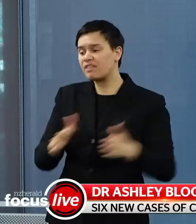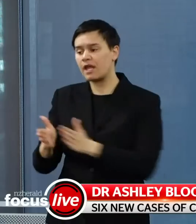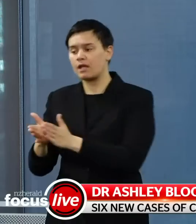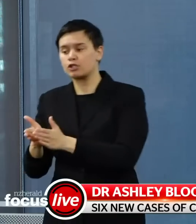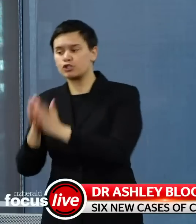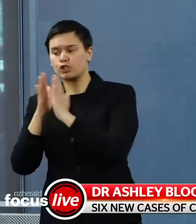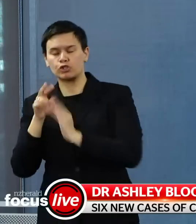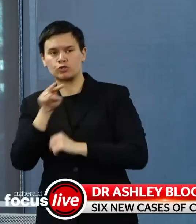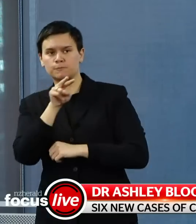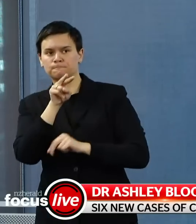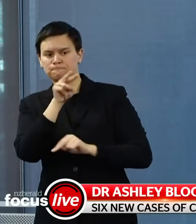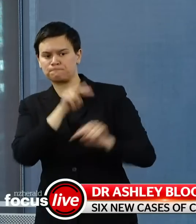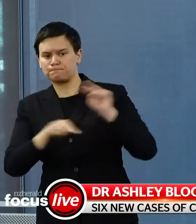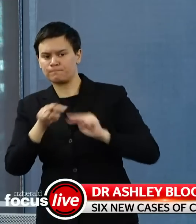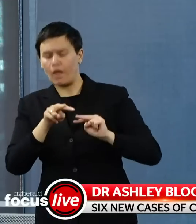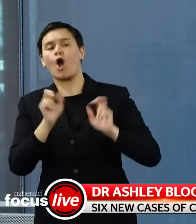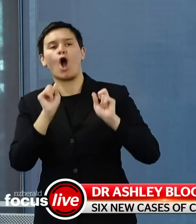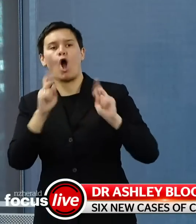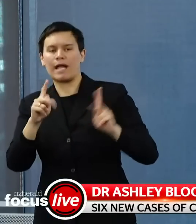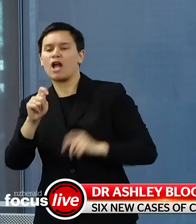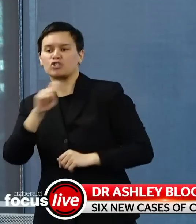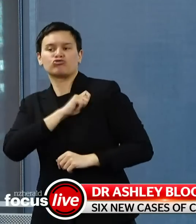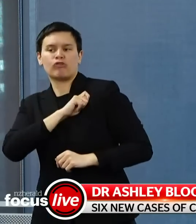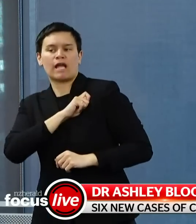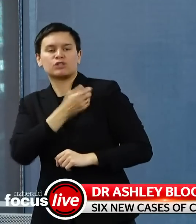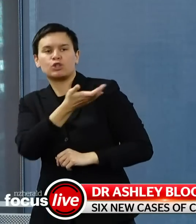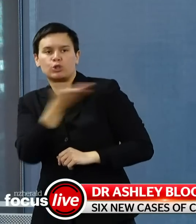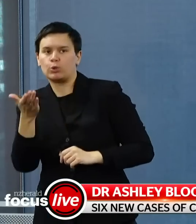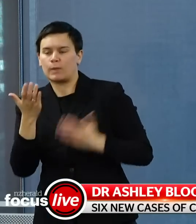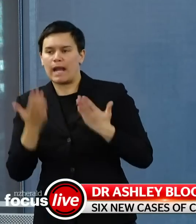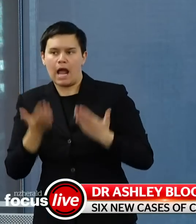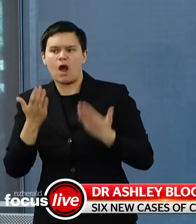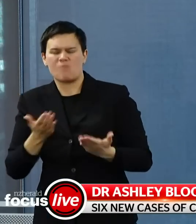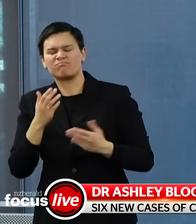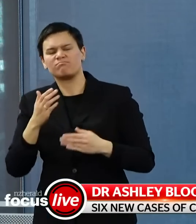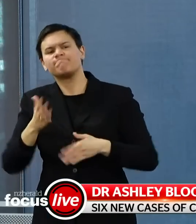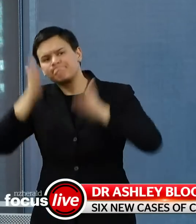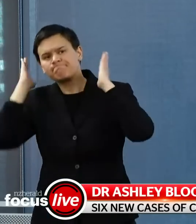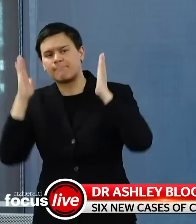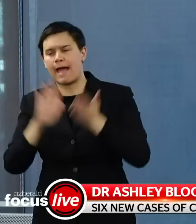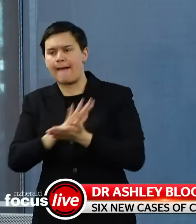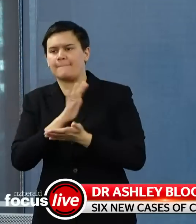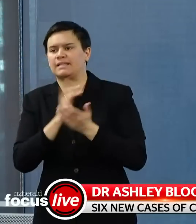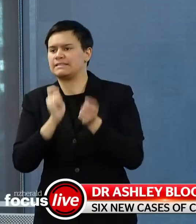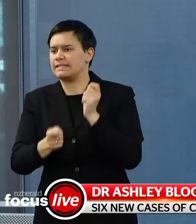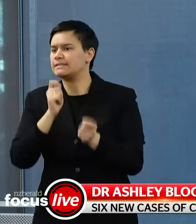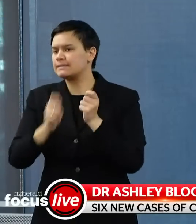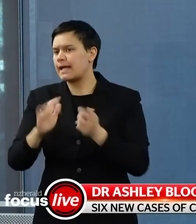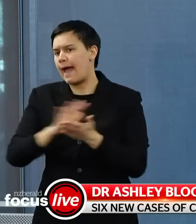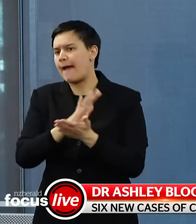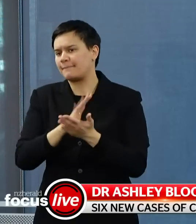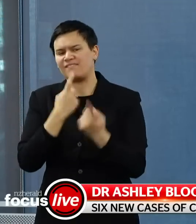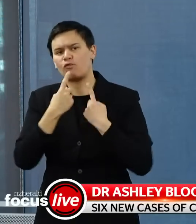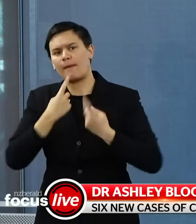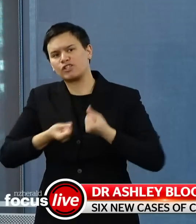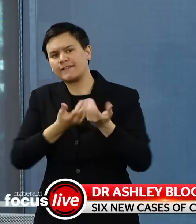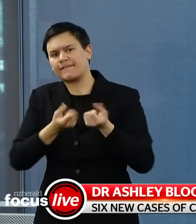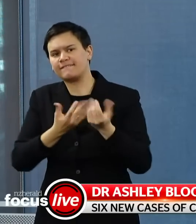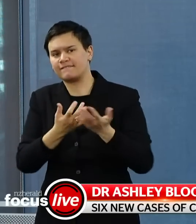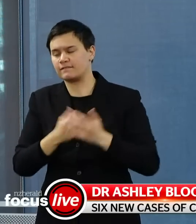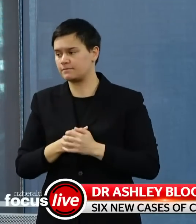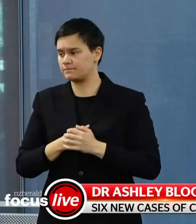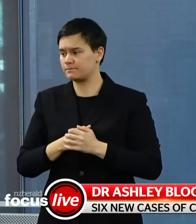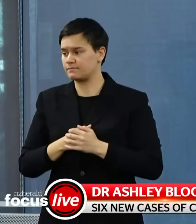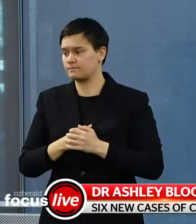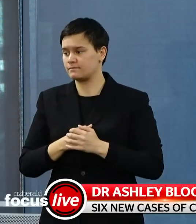been a high level of testing and support from that church community for the testing and follow-up. So they are all now